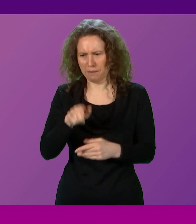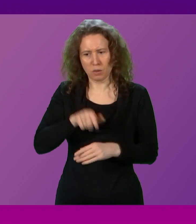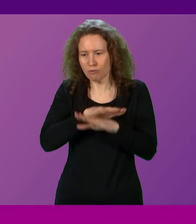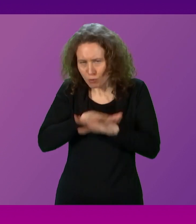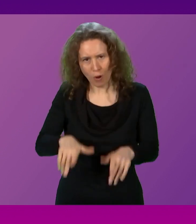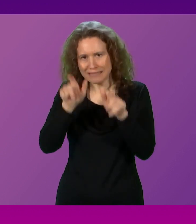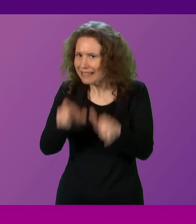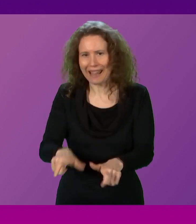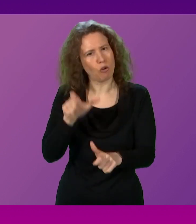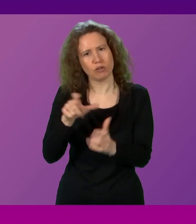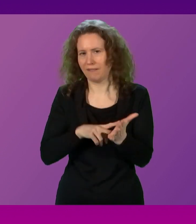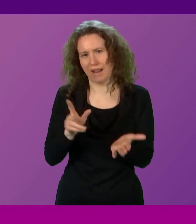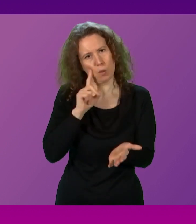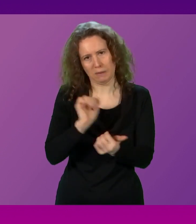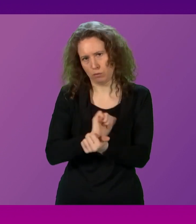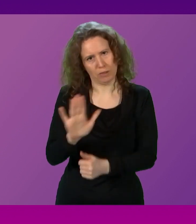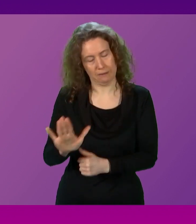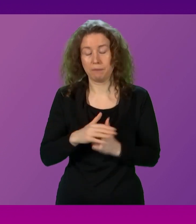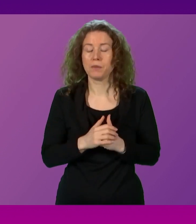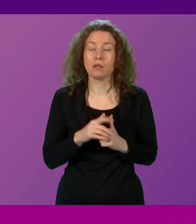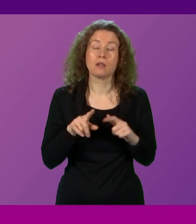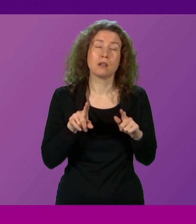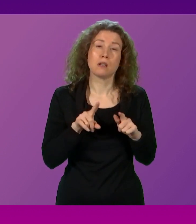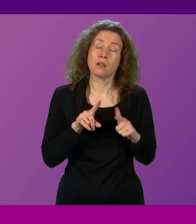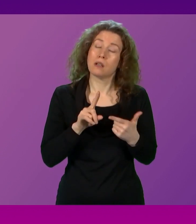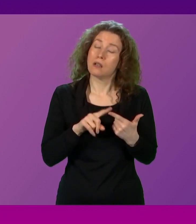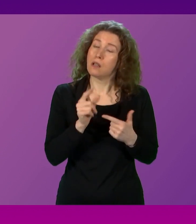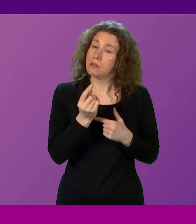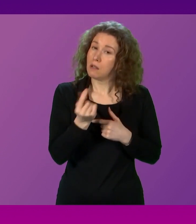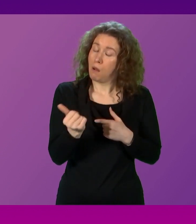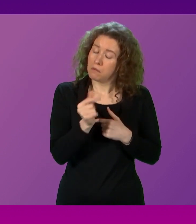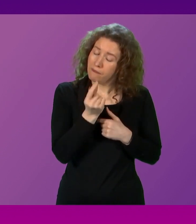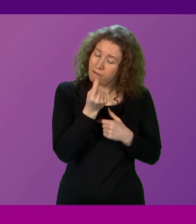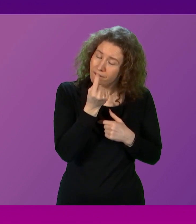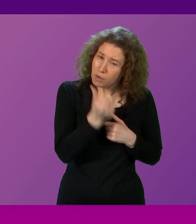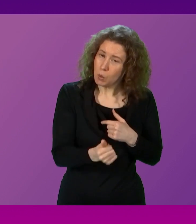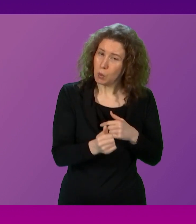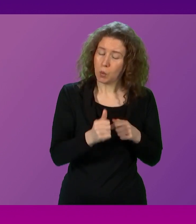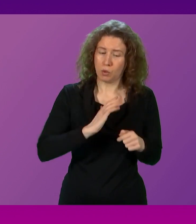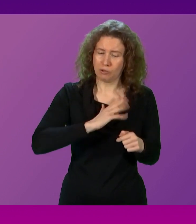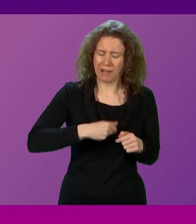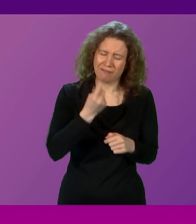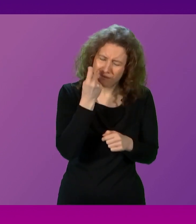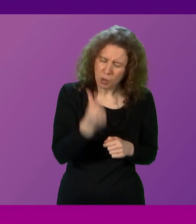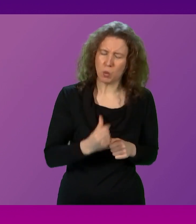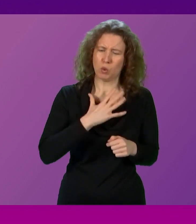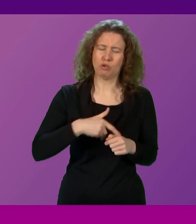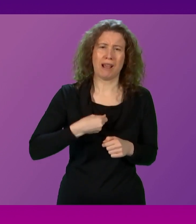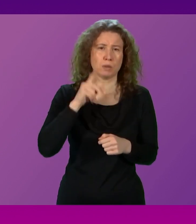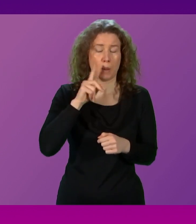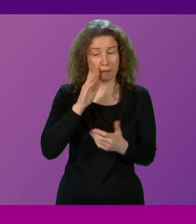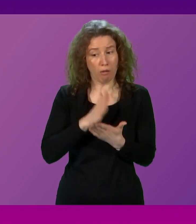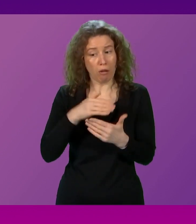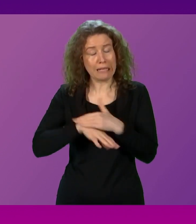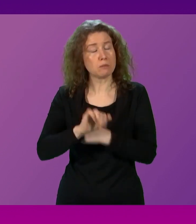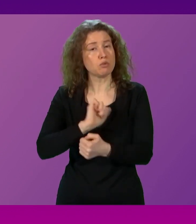the situation. There are, of course, a very, very small number of trans women who are currently in